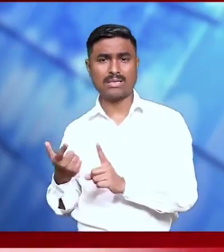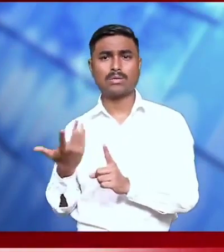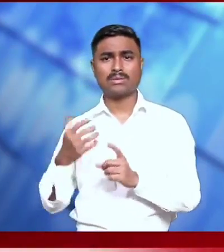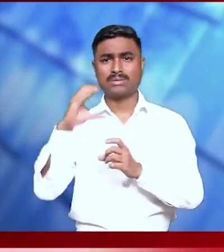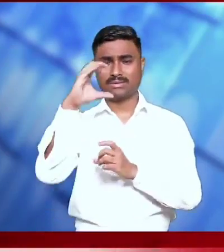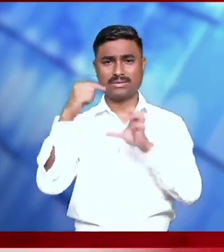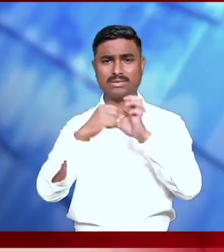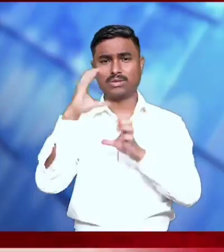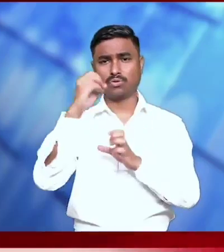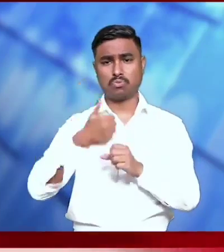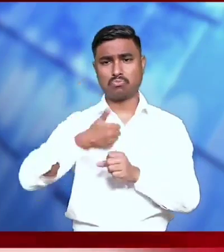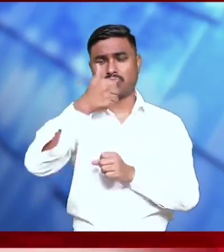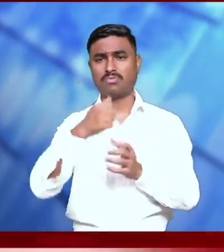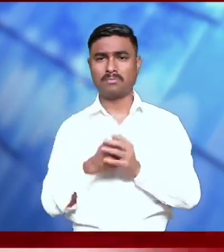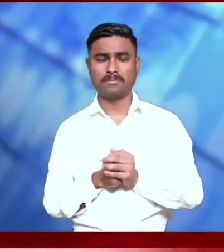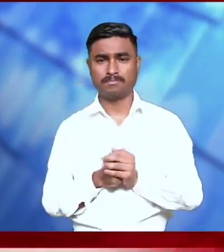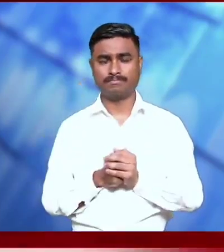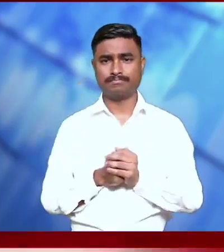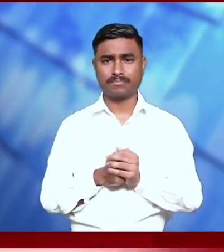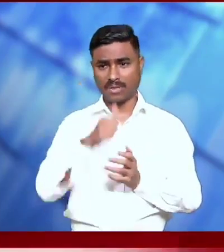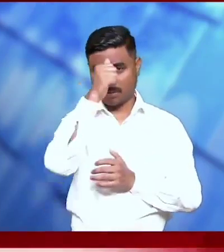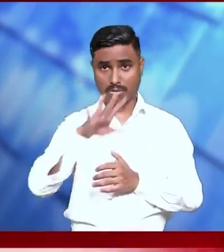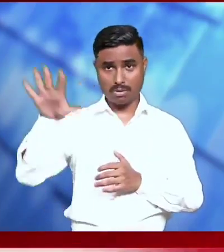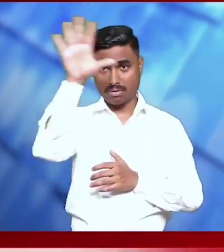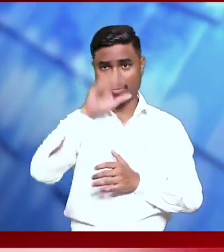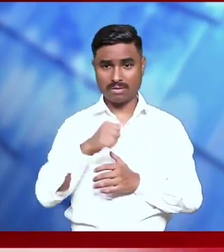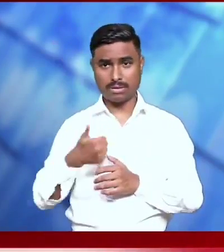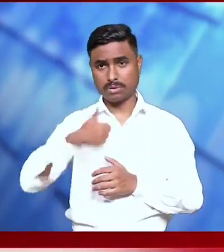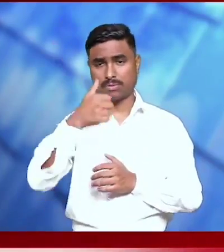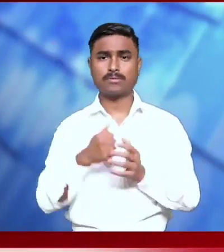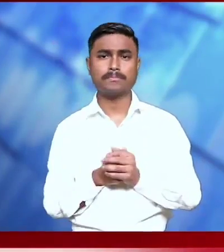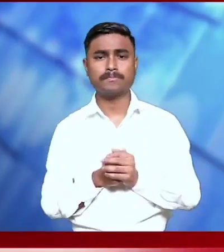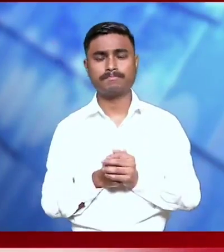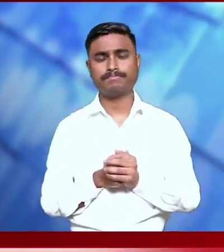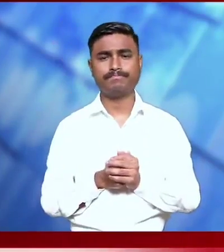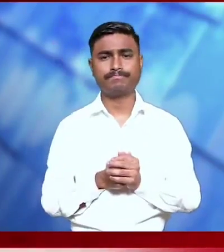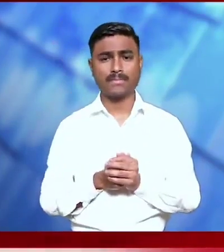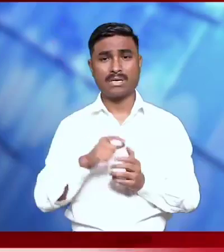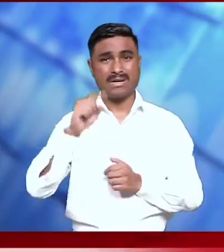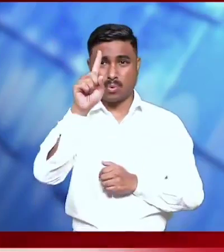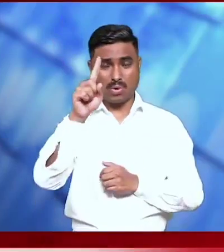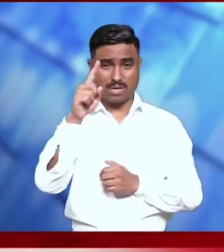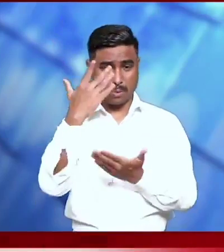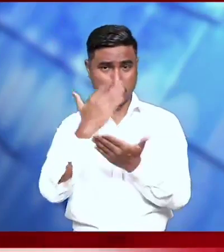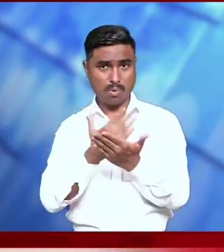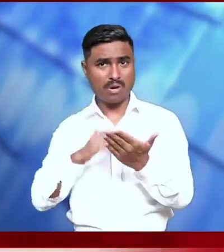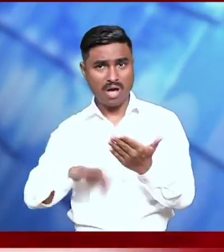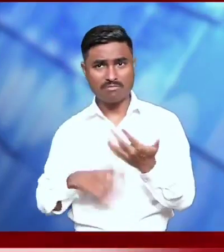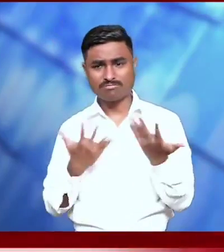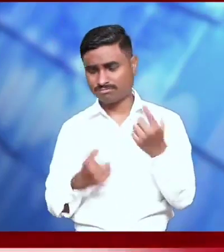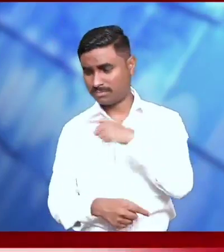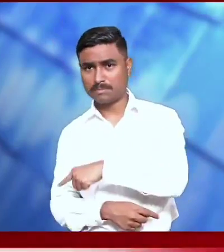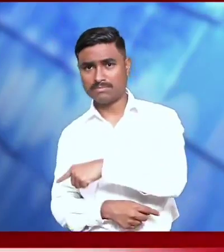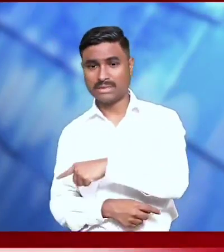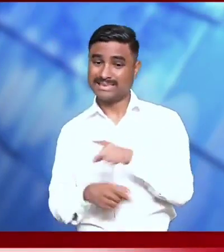Authority, Ministry of Health and Family Welfare, Government of India, in the validity of function of